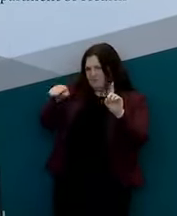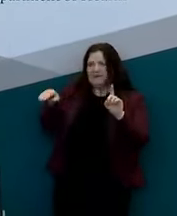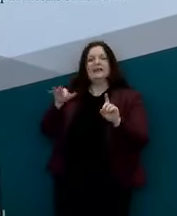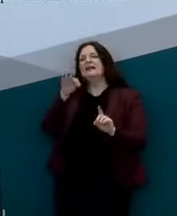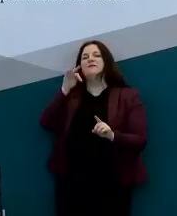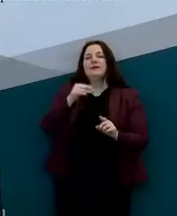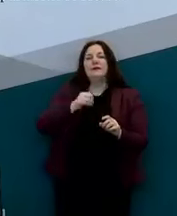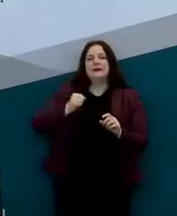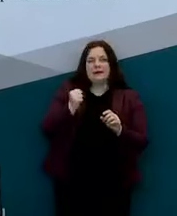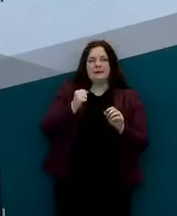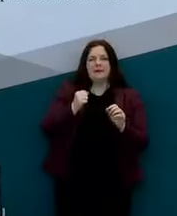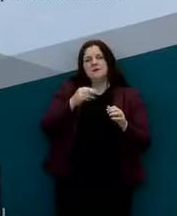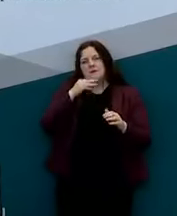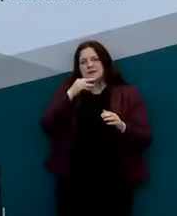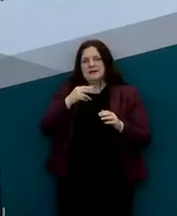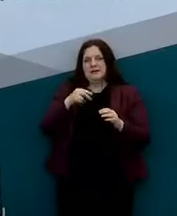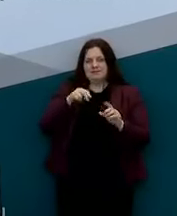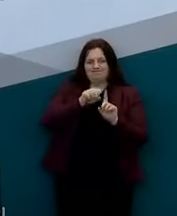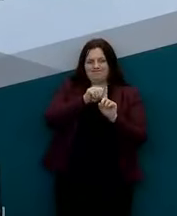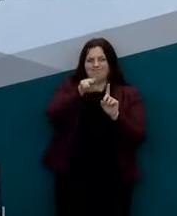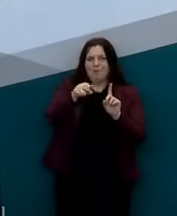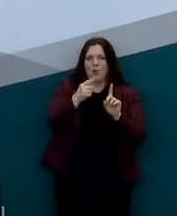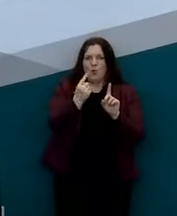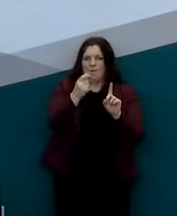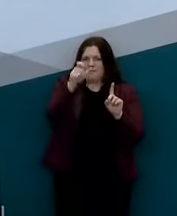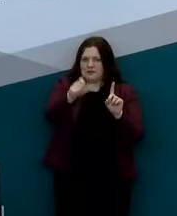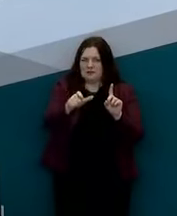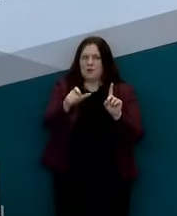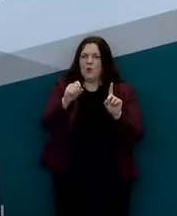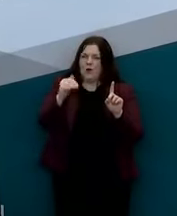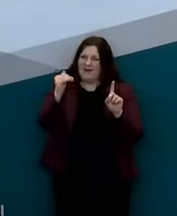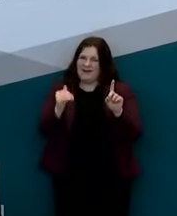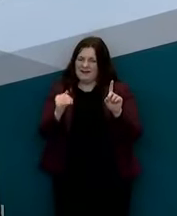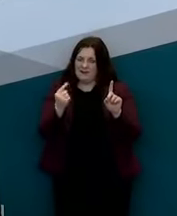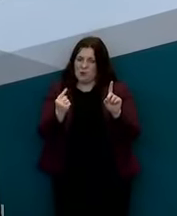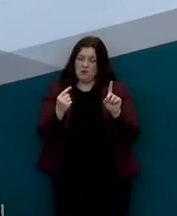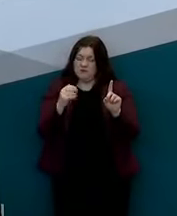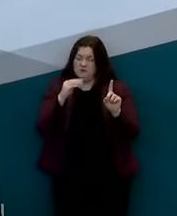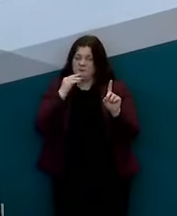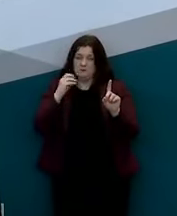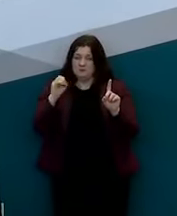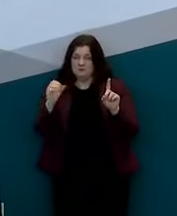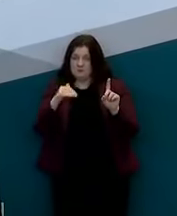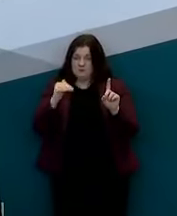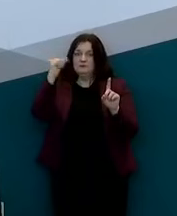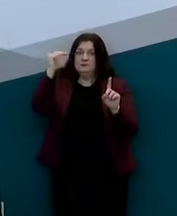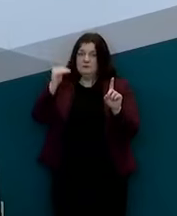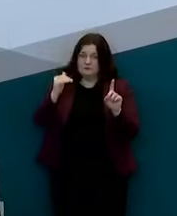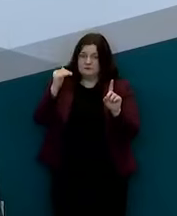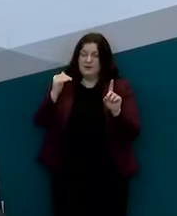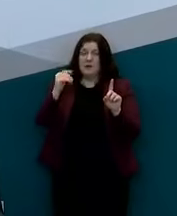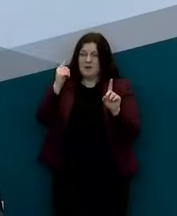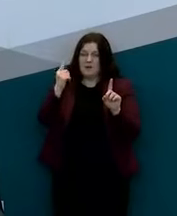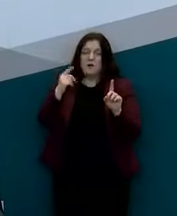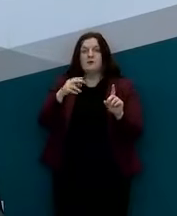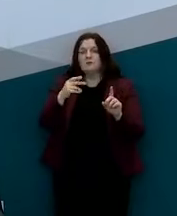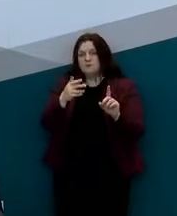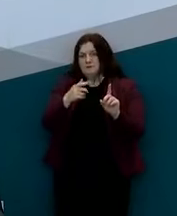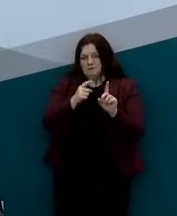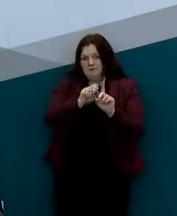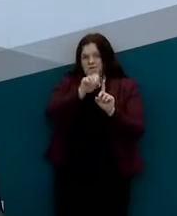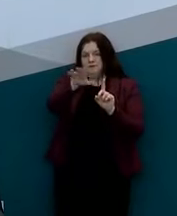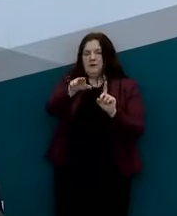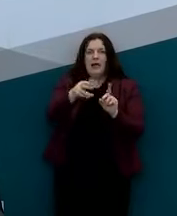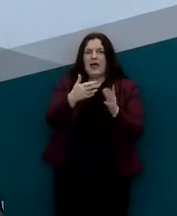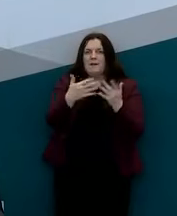our very close to one a little bit above one a little bit below one and we'd be able to share that when we understand better